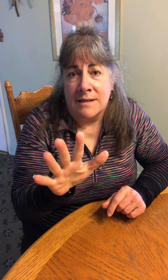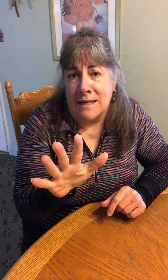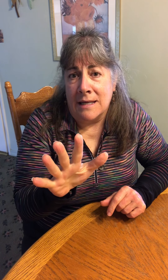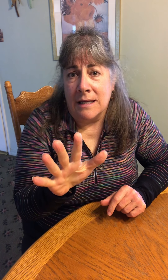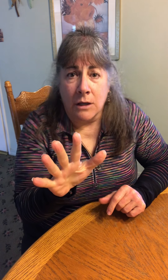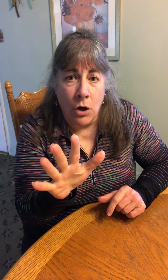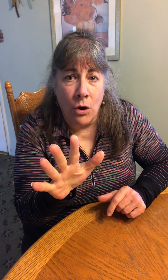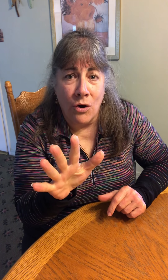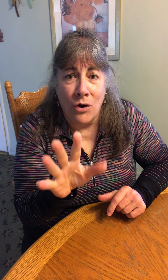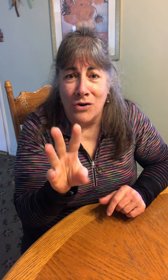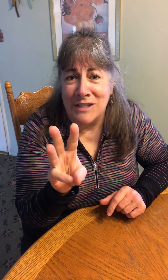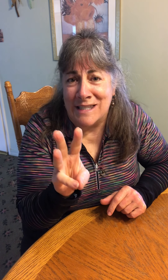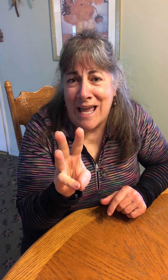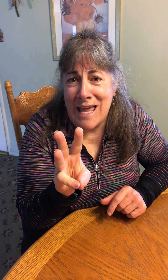cinco, seis.